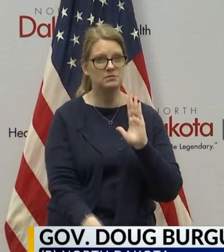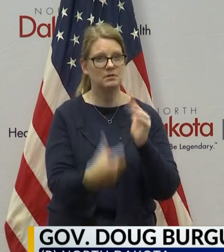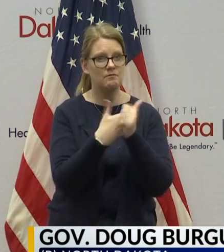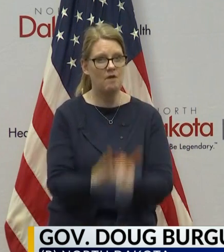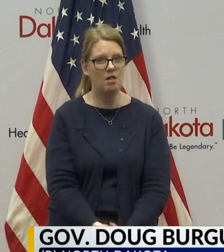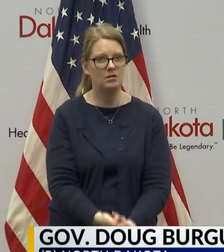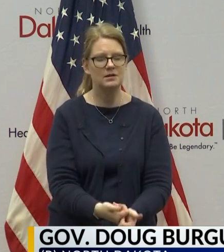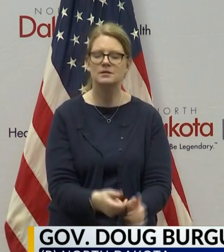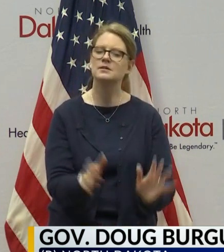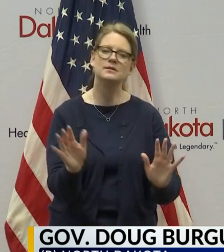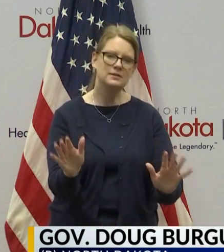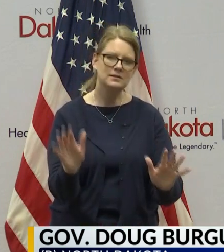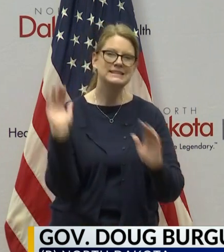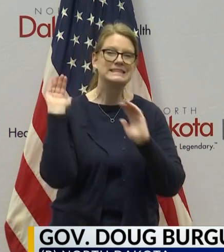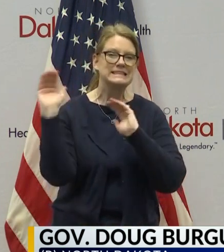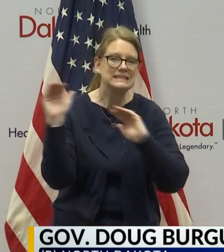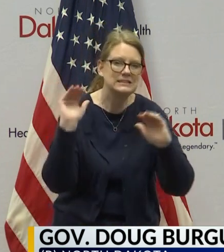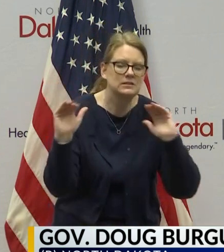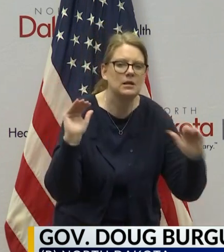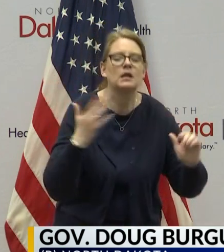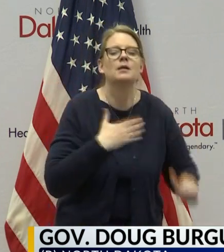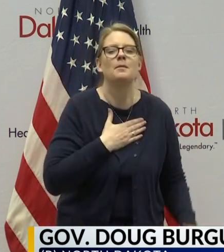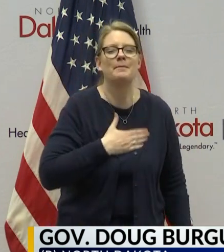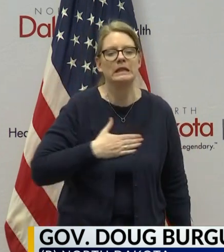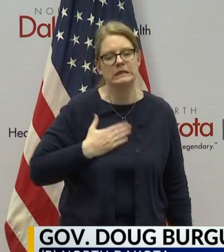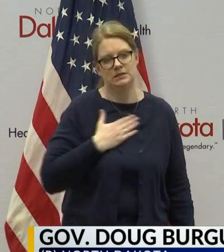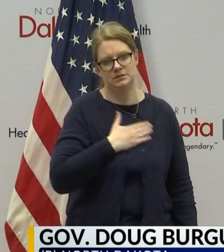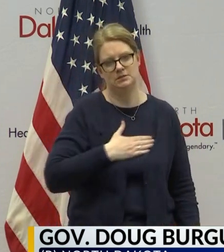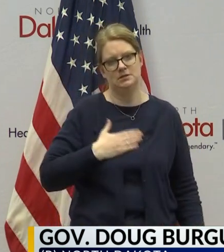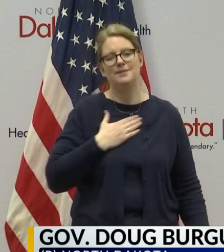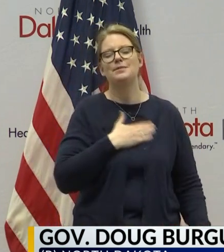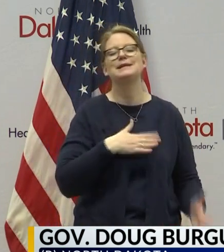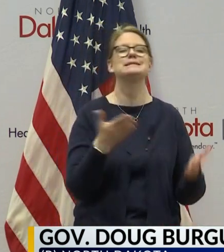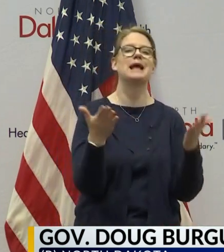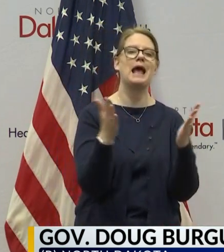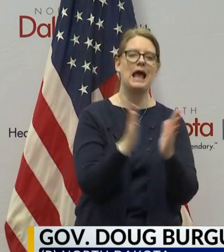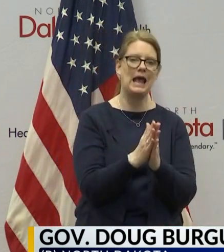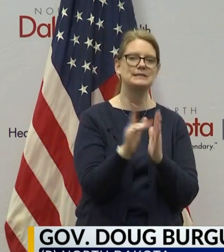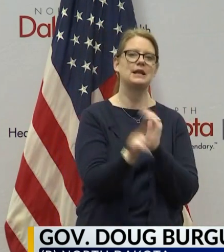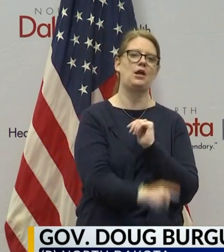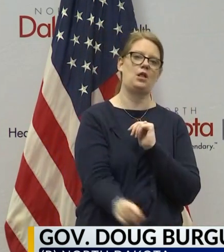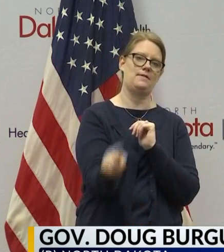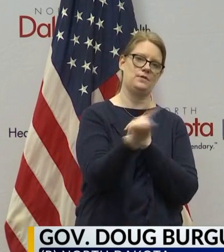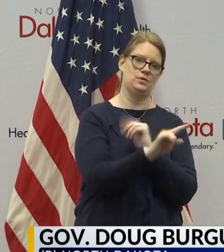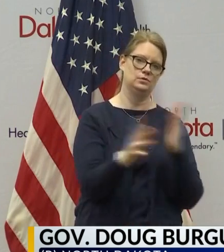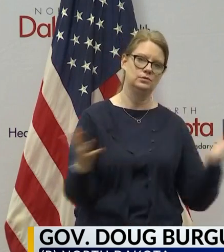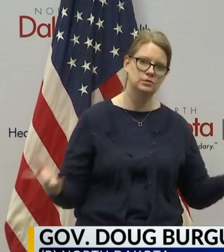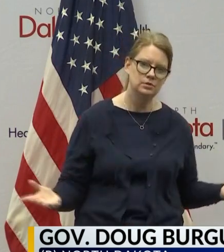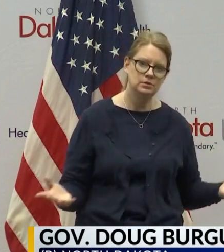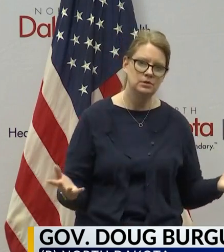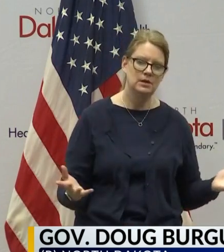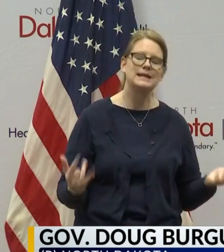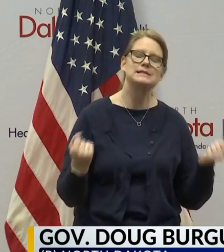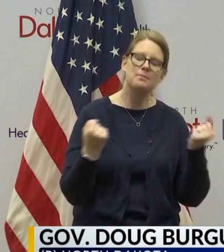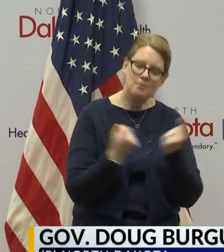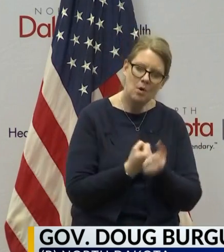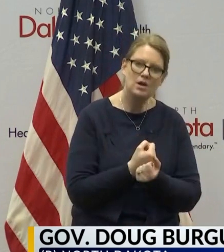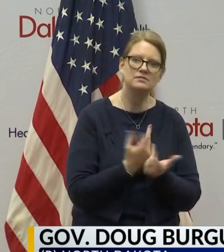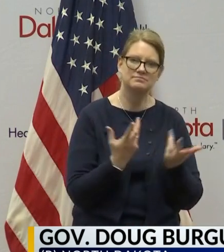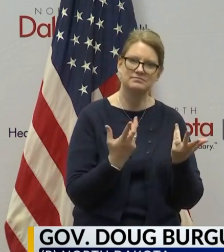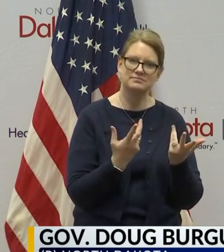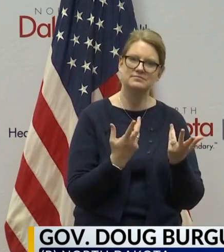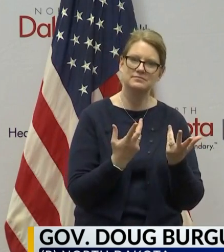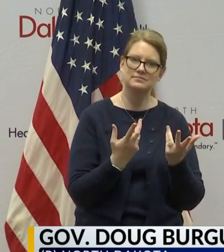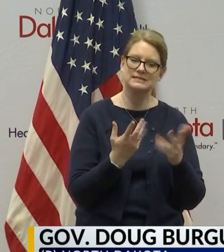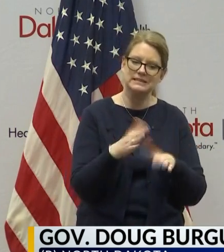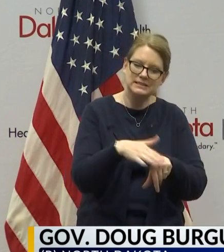asking the public and, you know, public and public leaders to reinforce the message about the importance of this